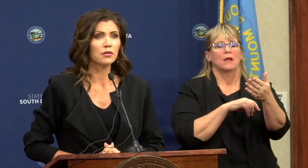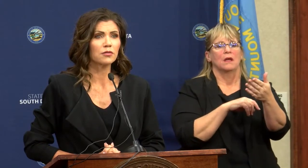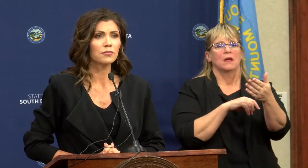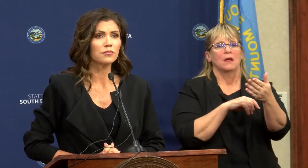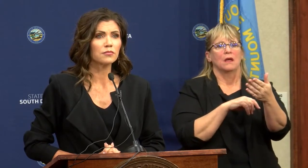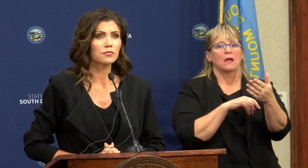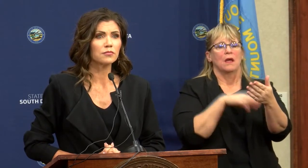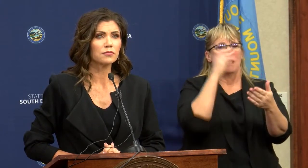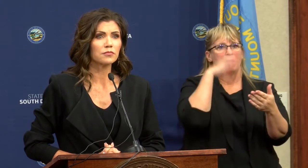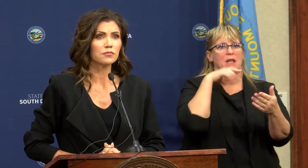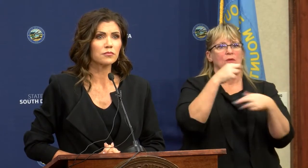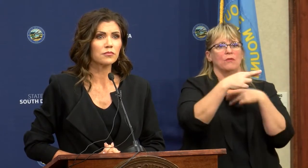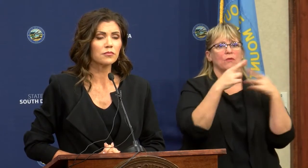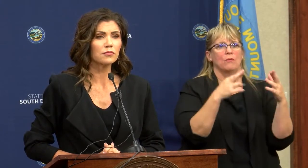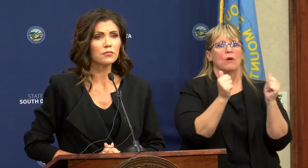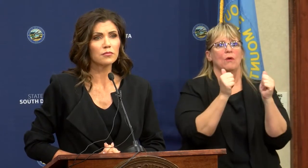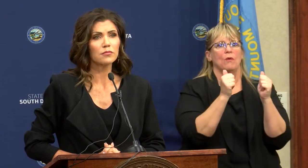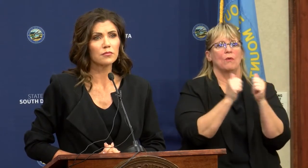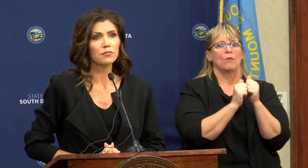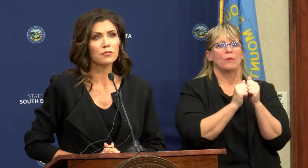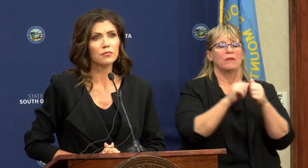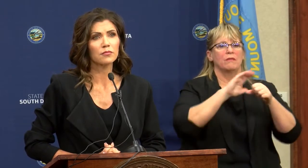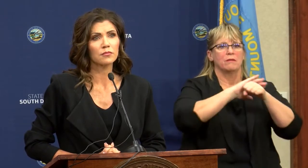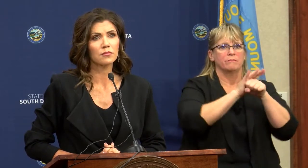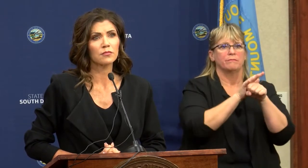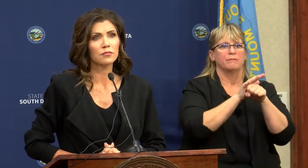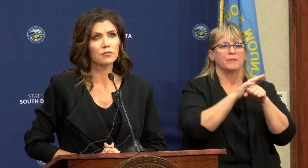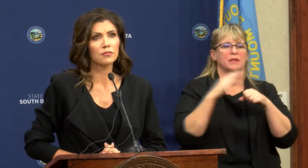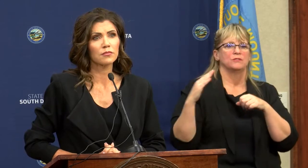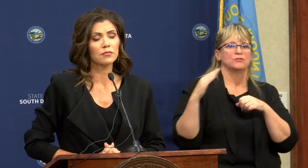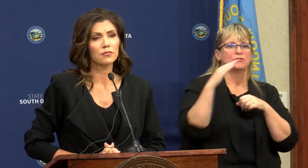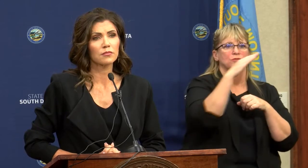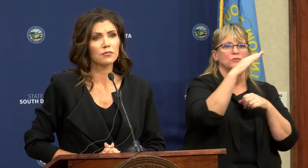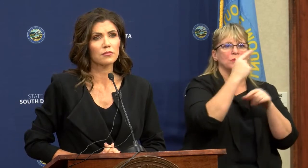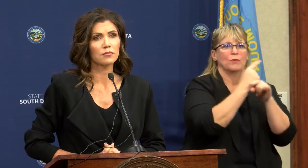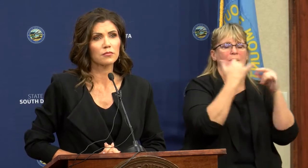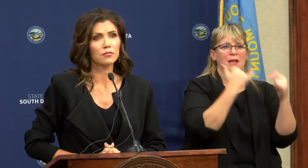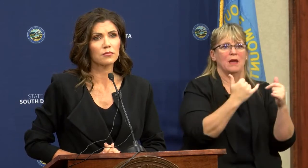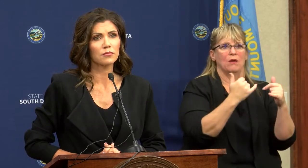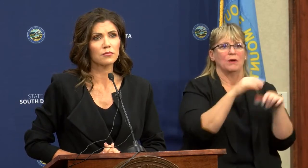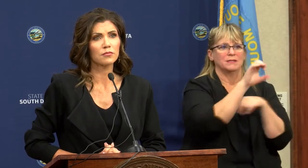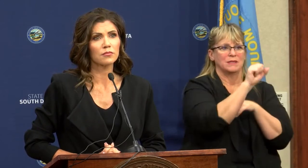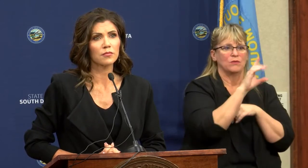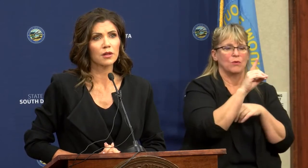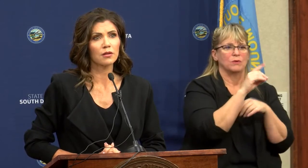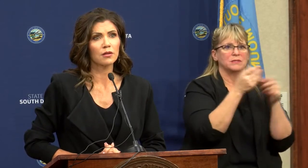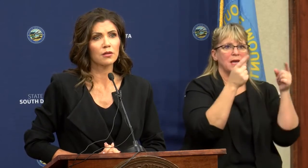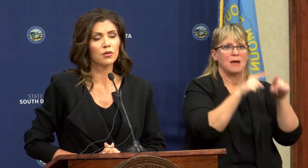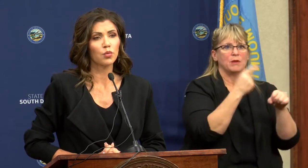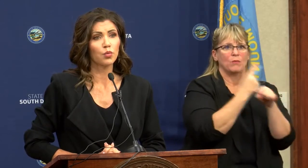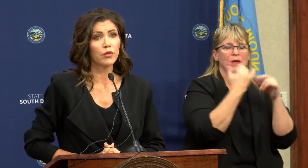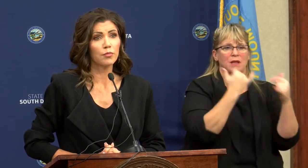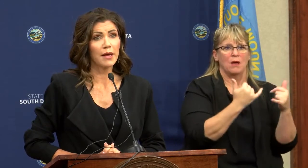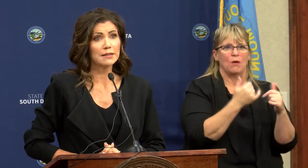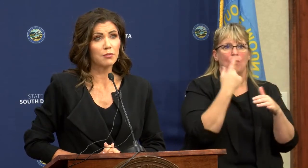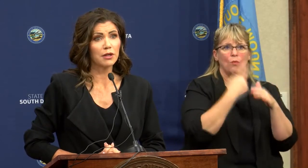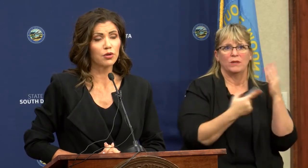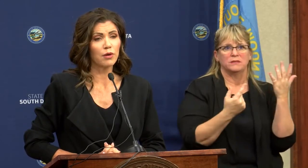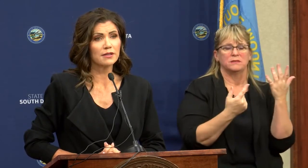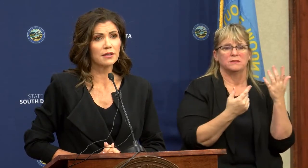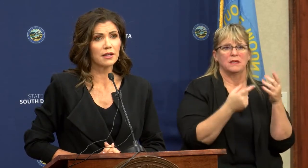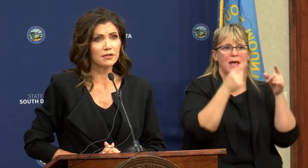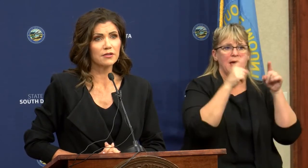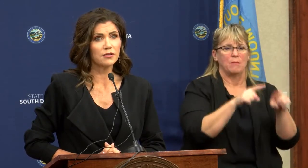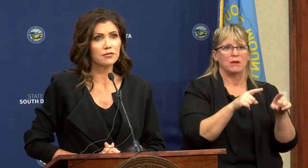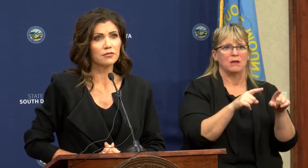What do you think with the virus surging right now is the biggest issue facing South Dakotans in this very moment? With the pandemic